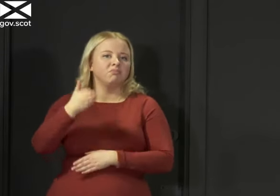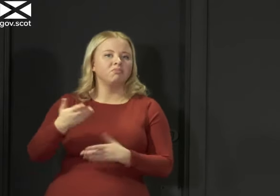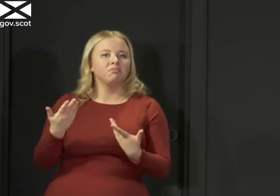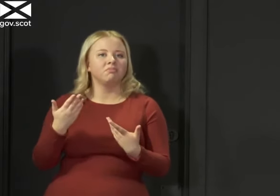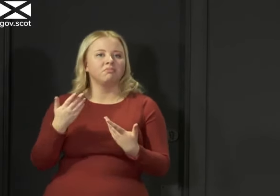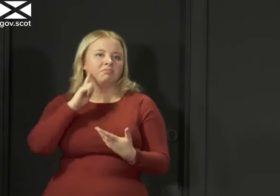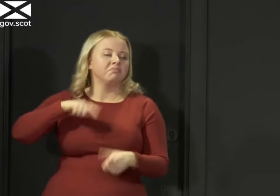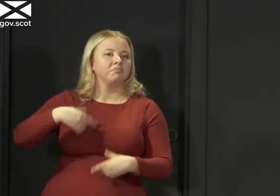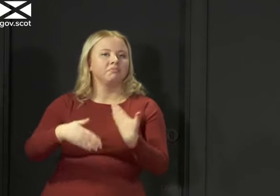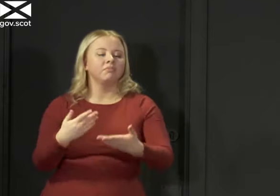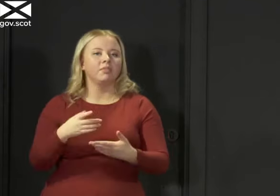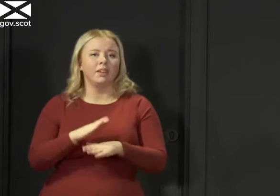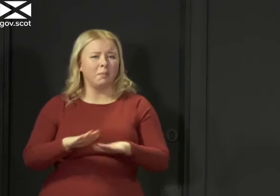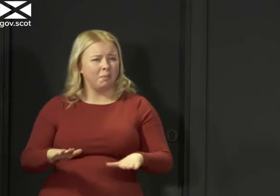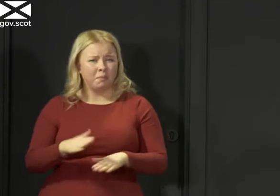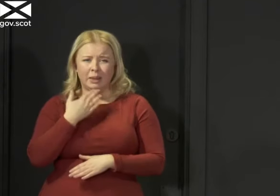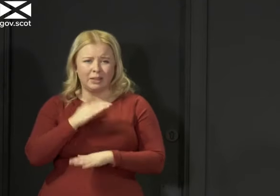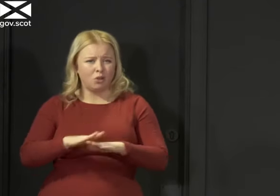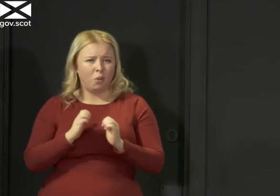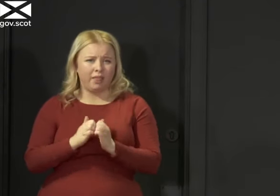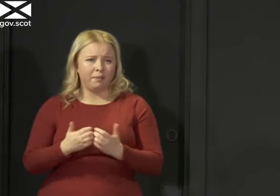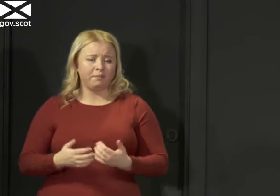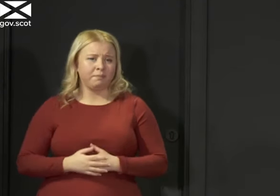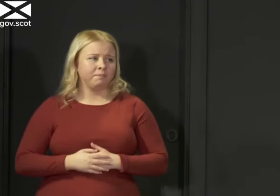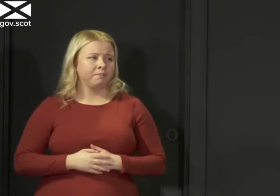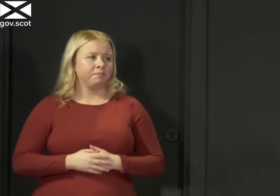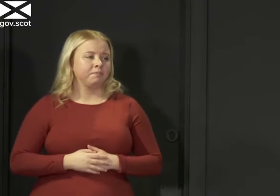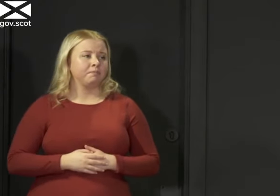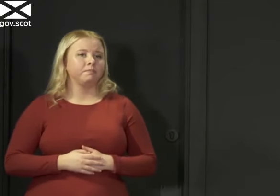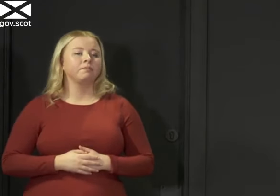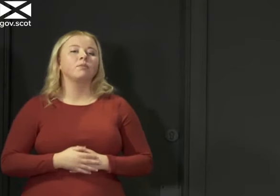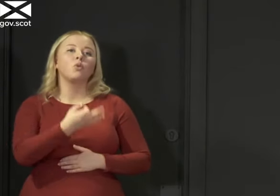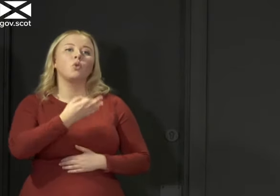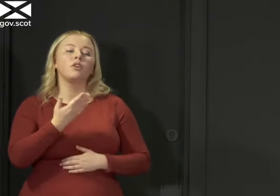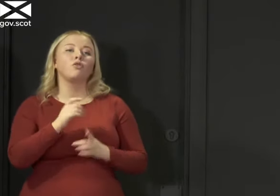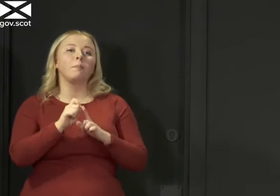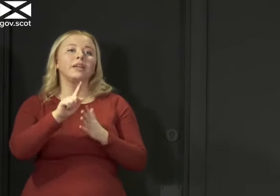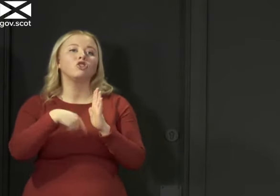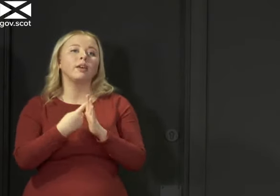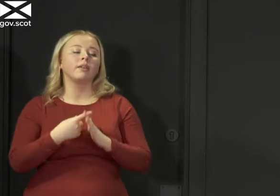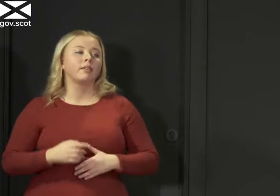life on the line it's not worth it so please don't do it Tom Peter came from the P&J